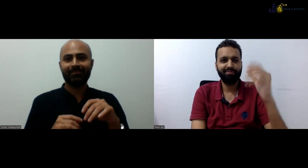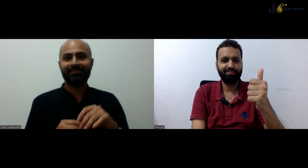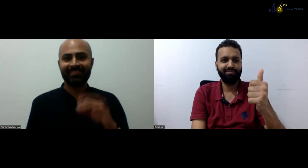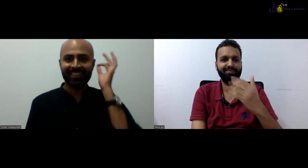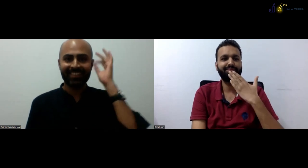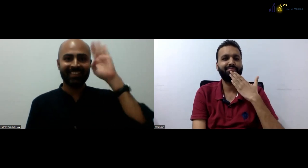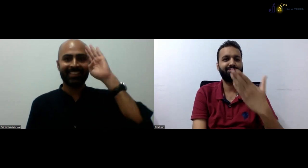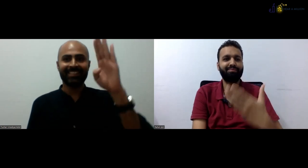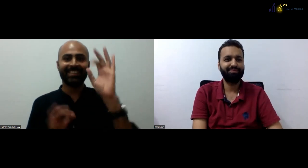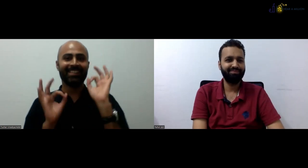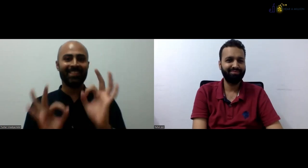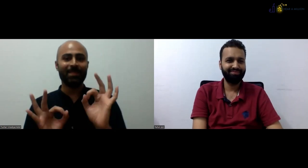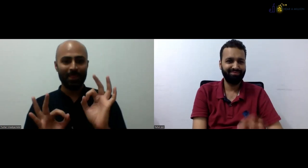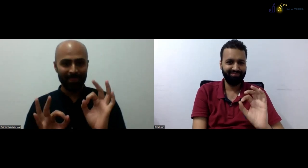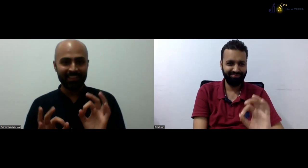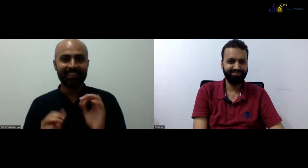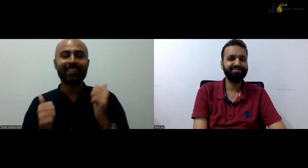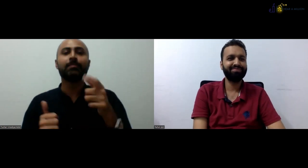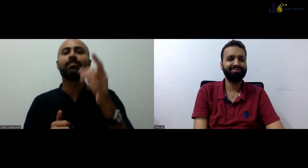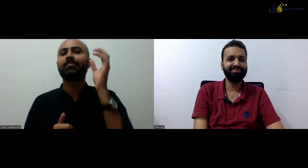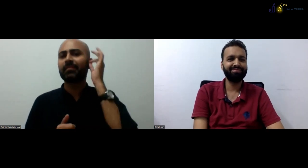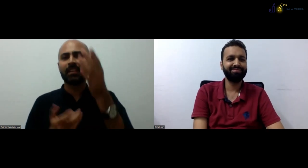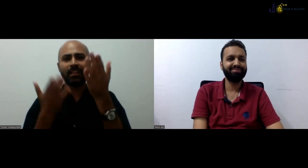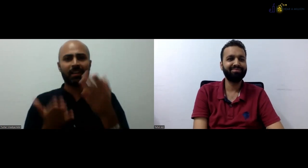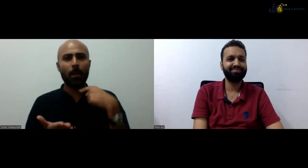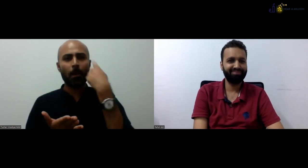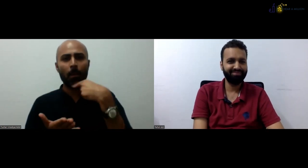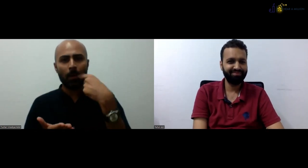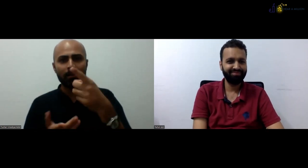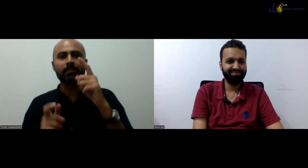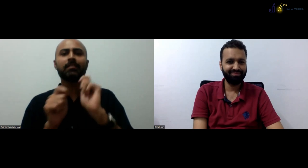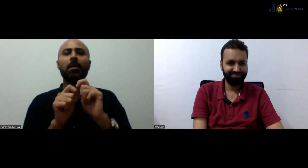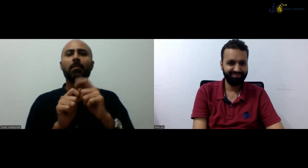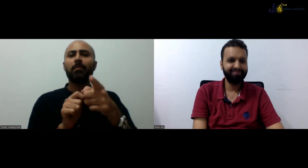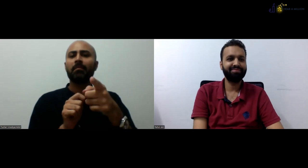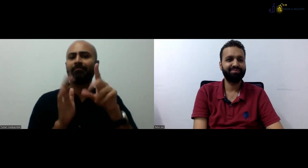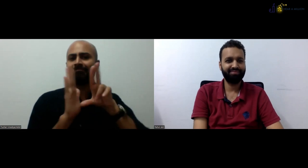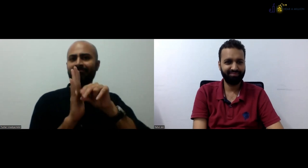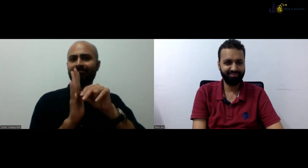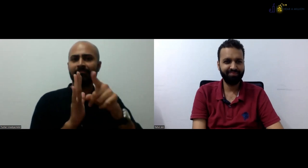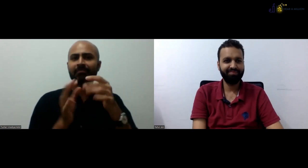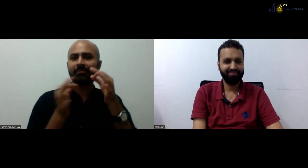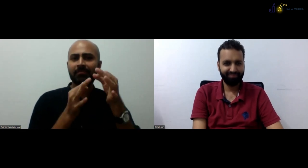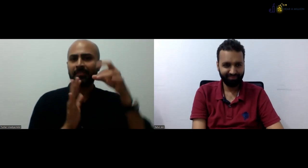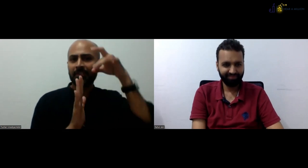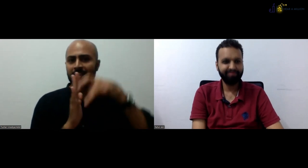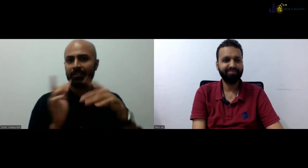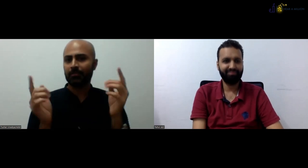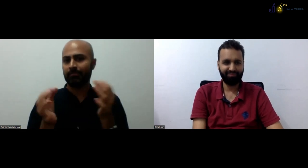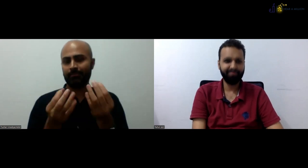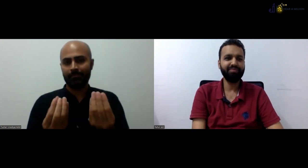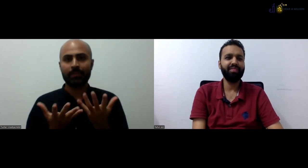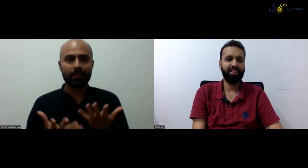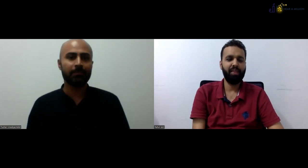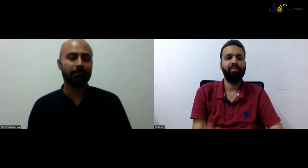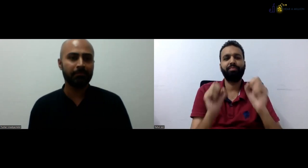Hello. Thank you. Hello. Rahul. Hope you're doing well. Can you please let us know about yourself,